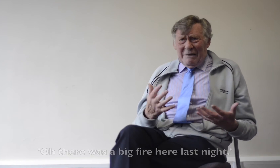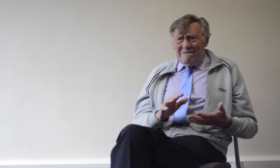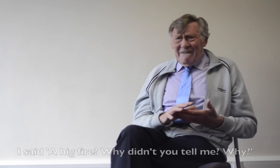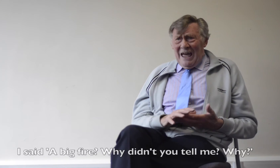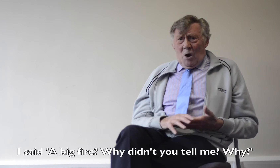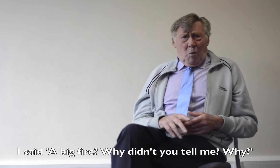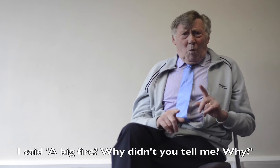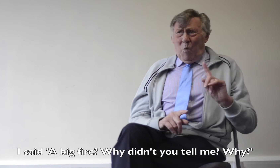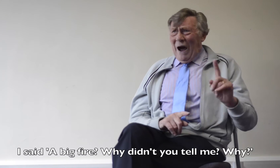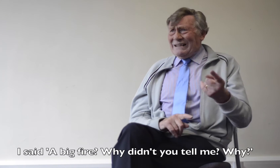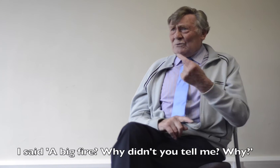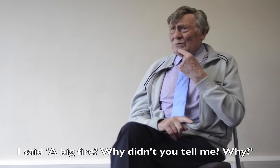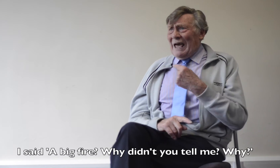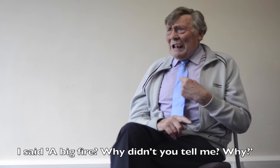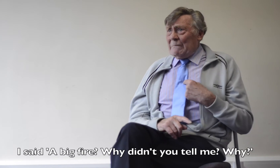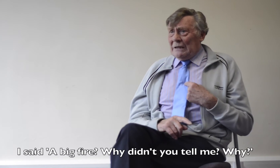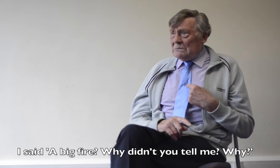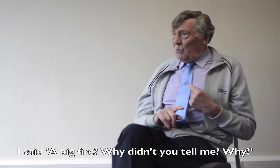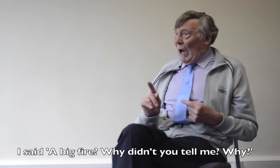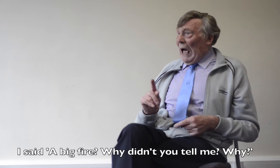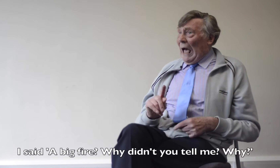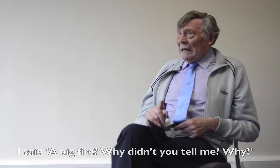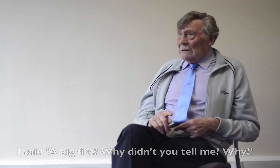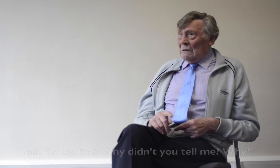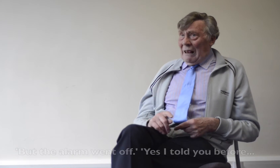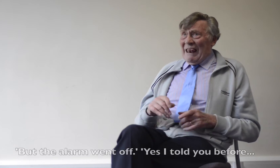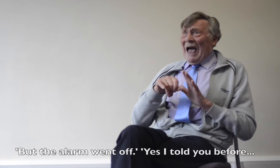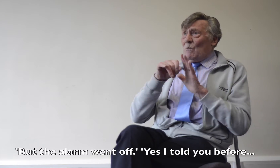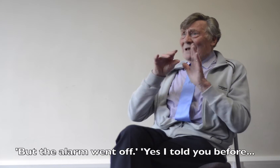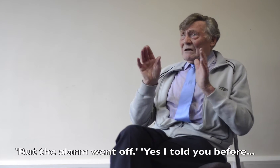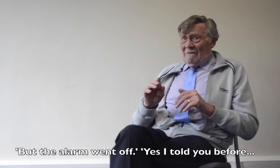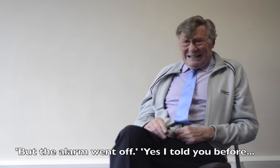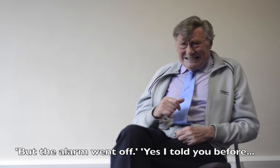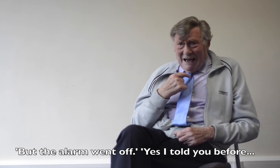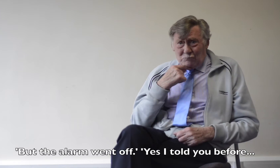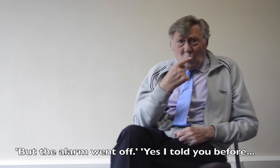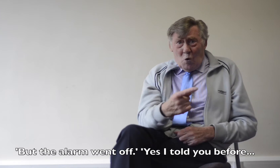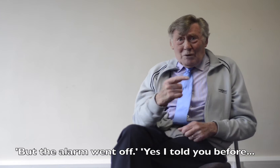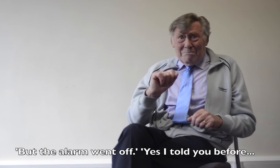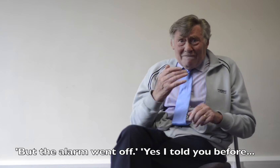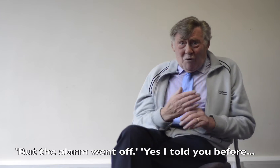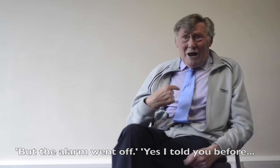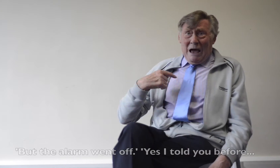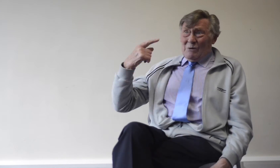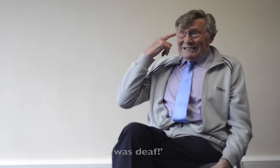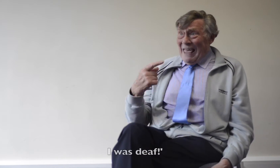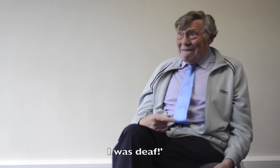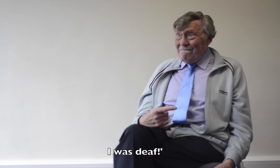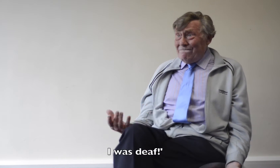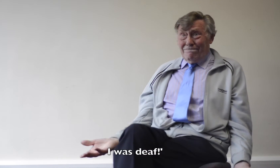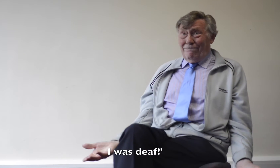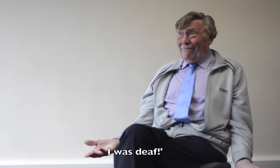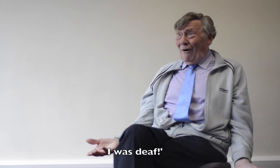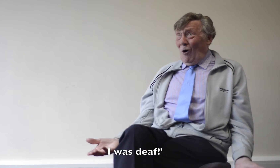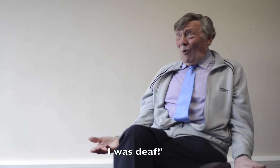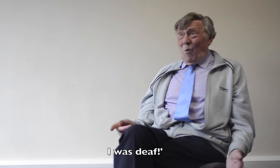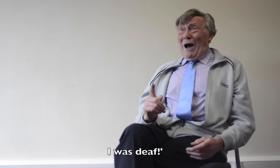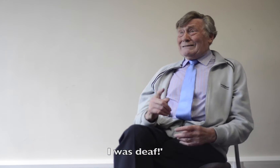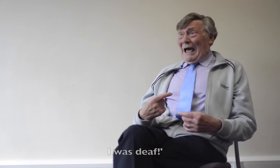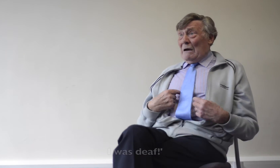it's a big fat, well, what did you tell me, why, alarm went off, yes, I told them before I was dead, what's that,